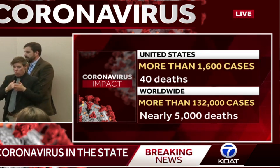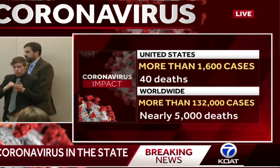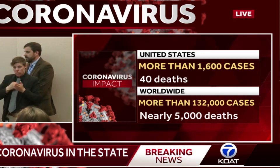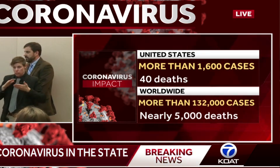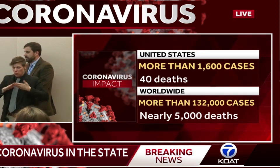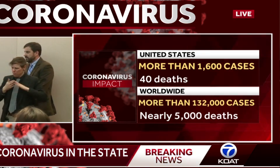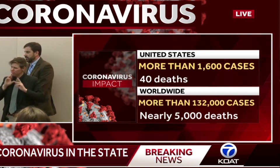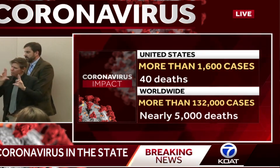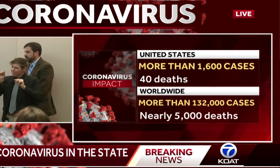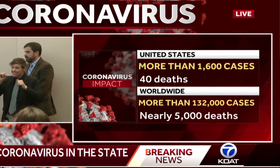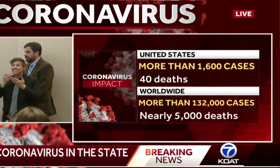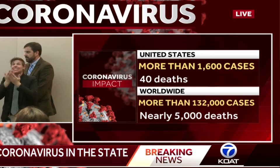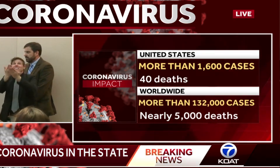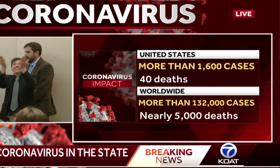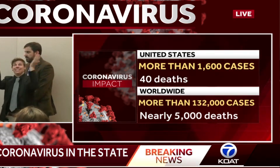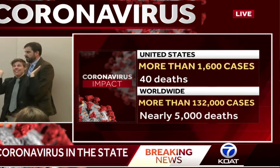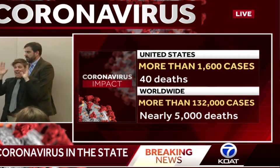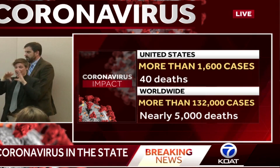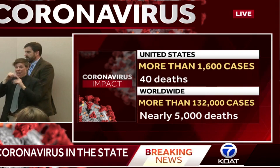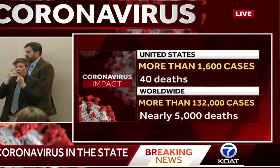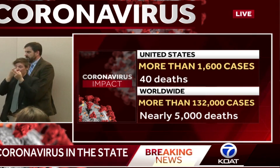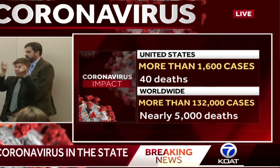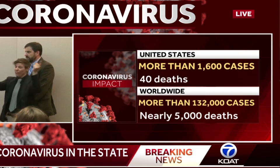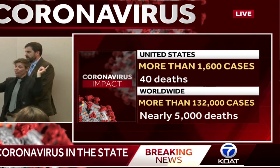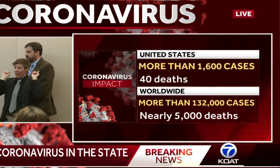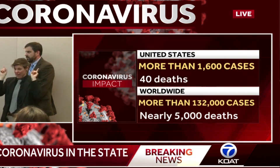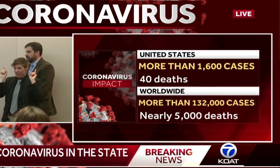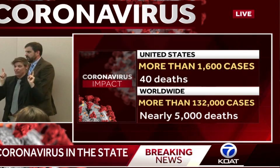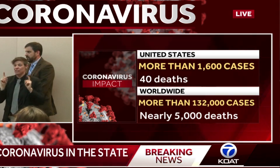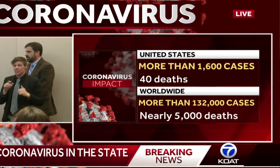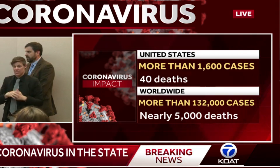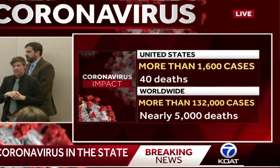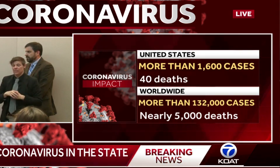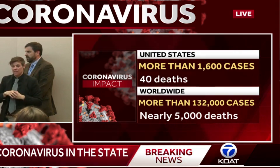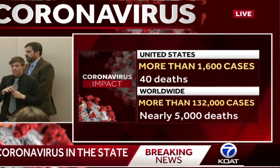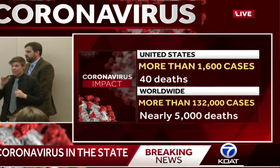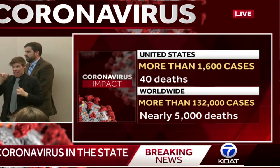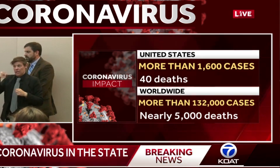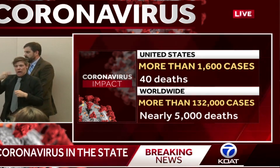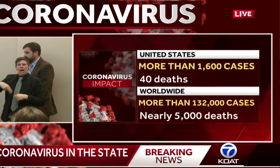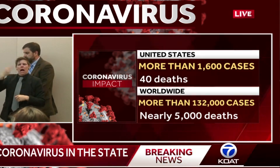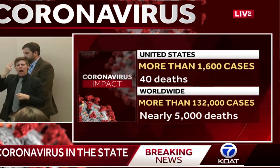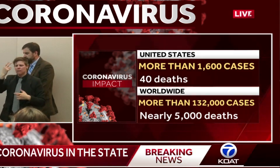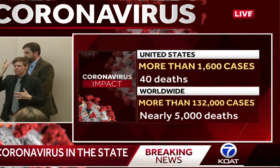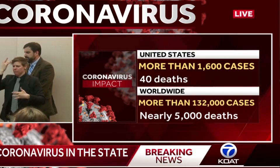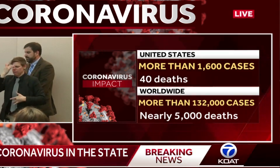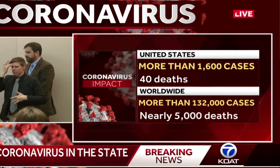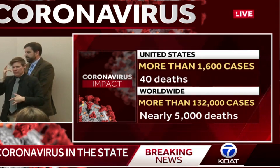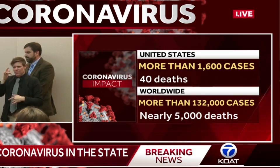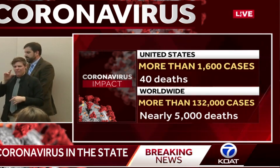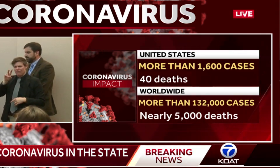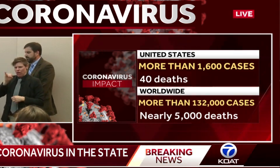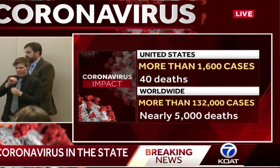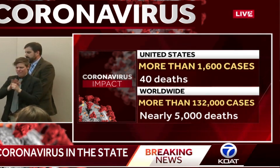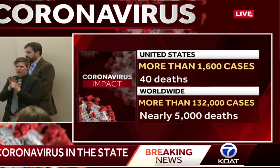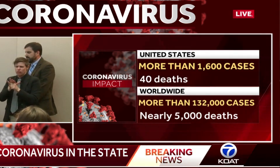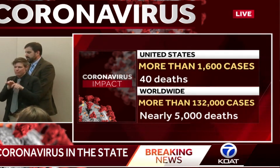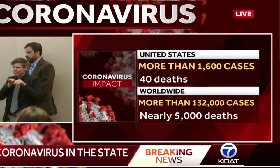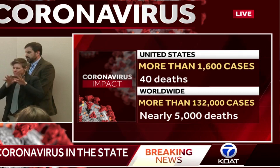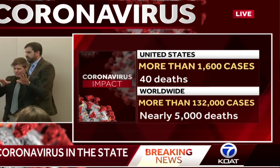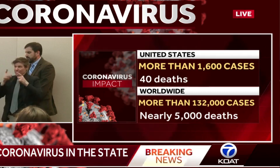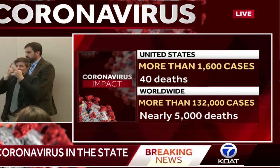a highly infectious, highly contagious virus, which is why this is so important for us to get as